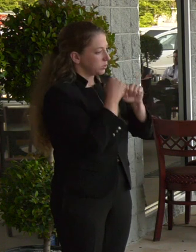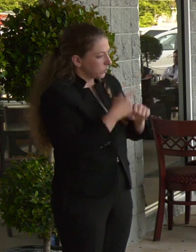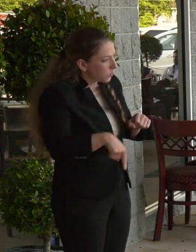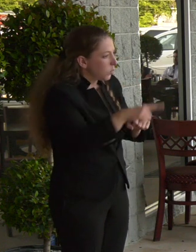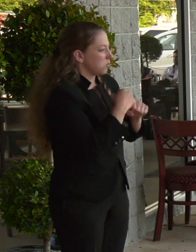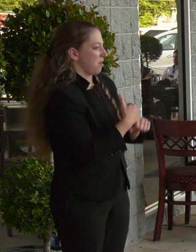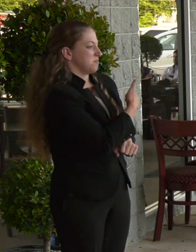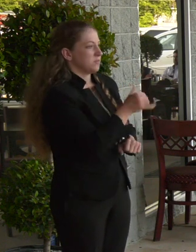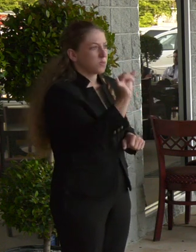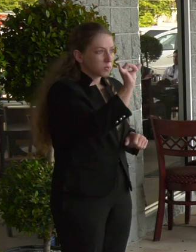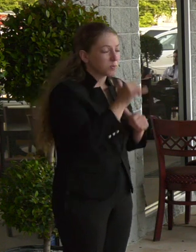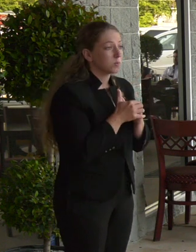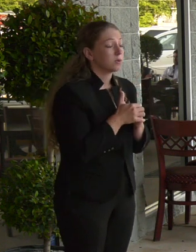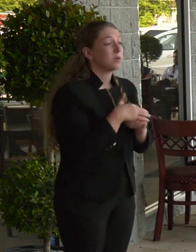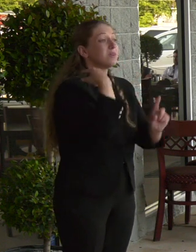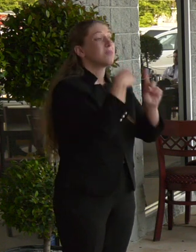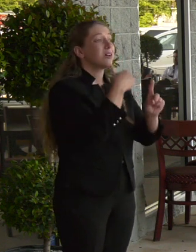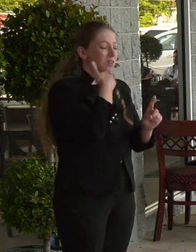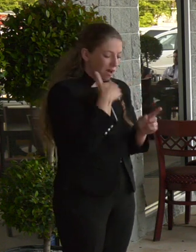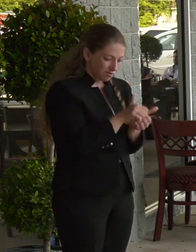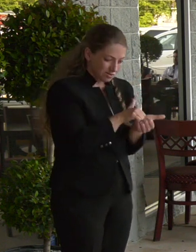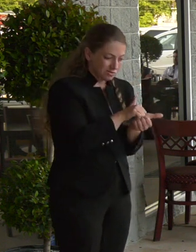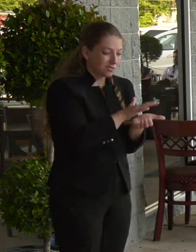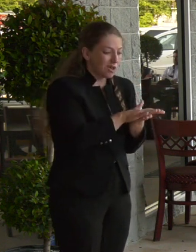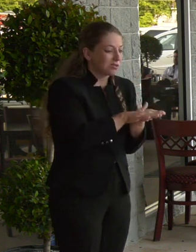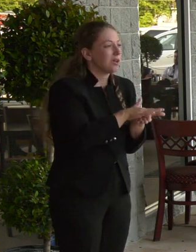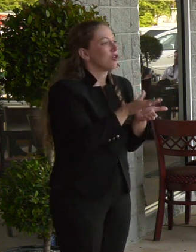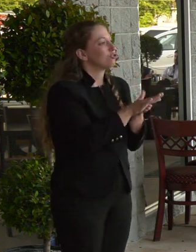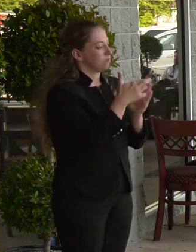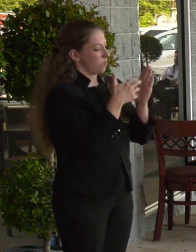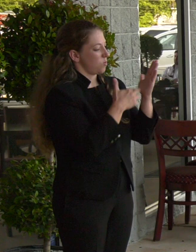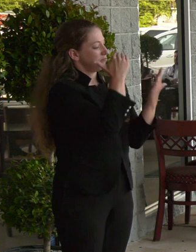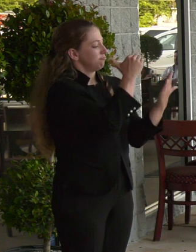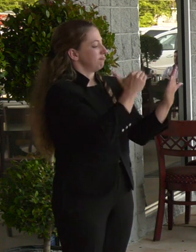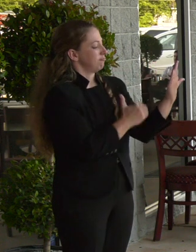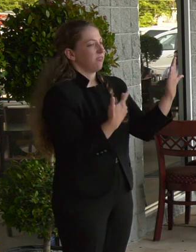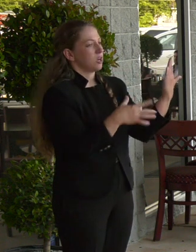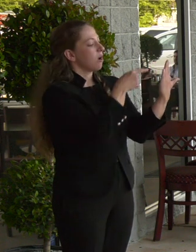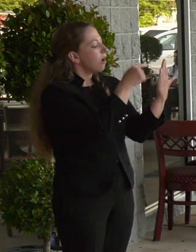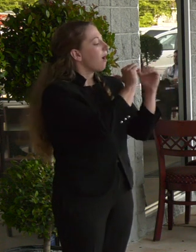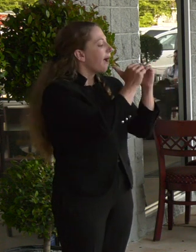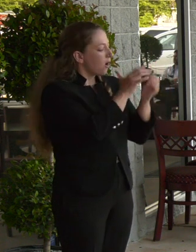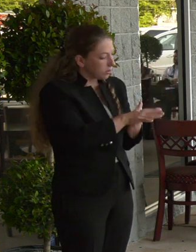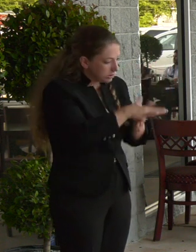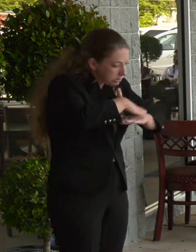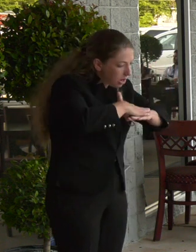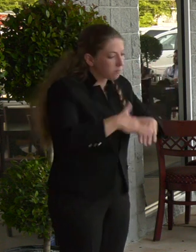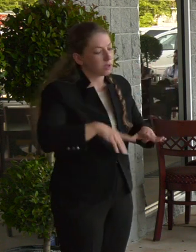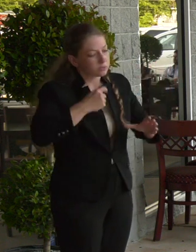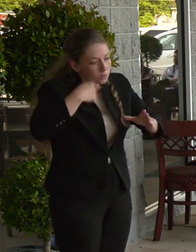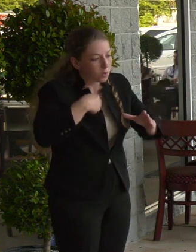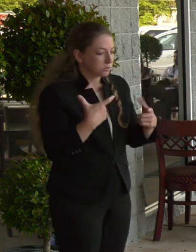put in major sanitation guidelines of how to clean the tables and also eating utensils and plates